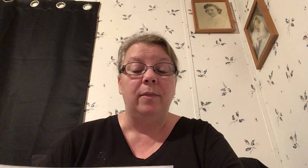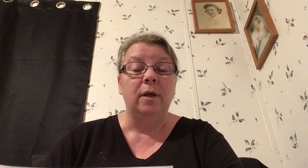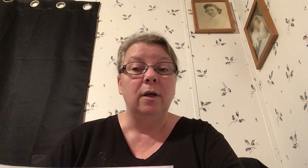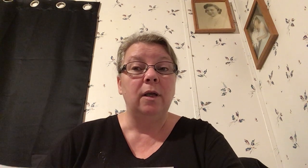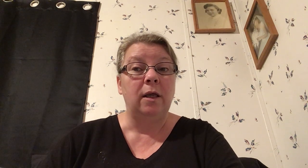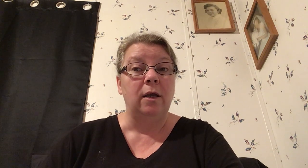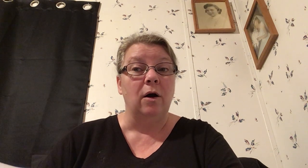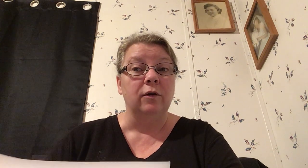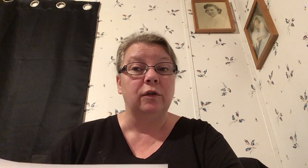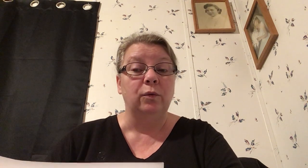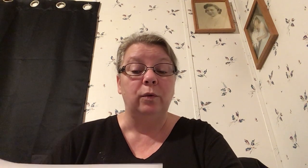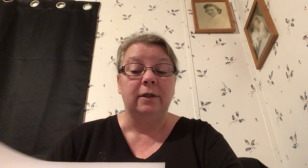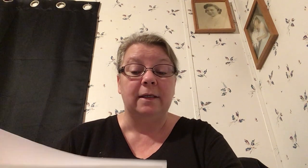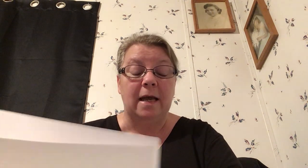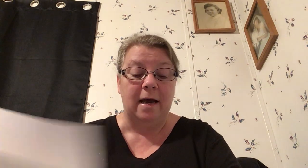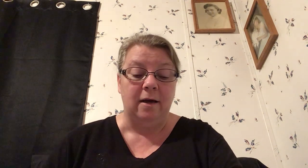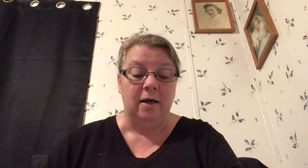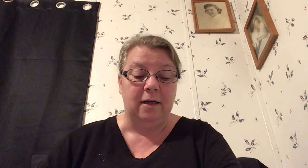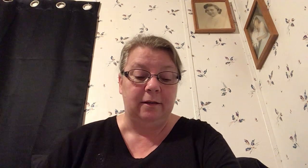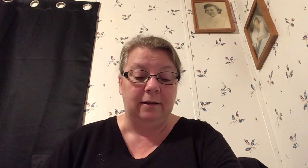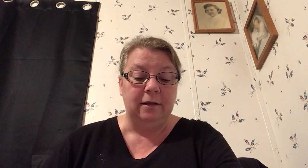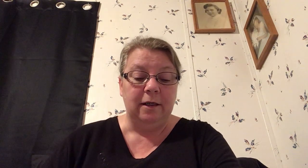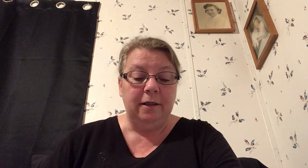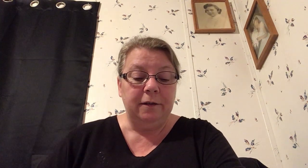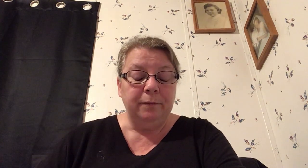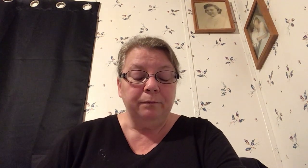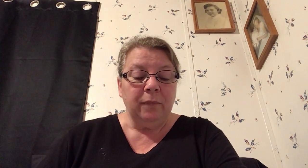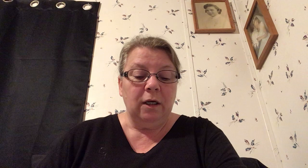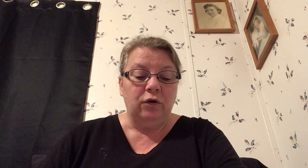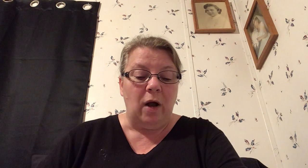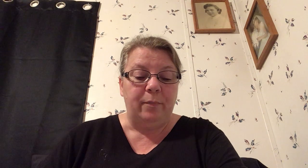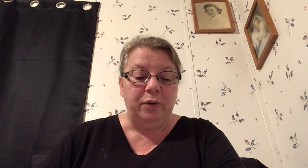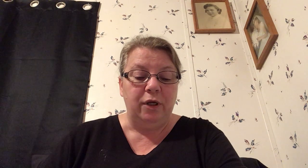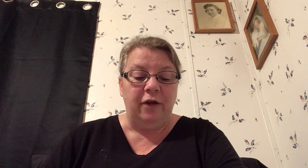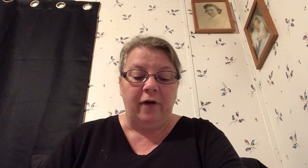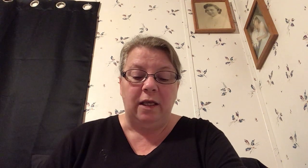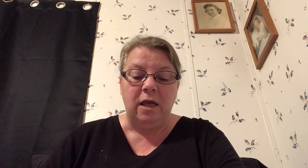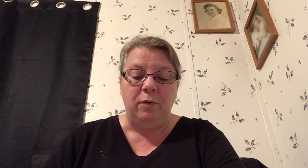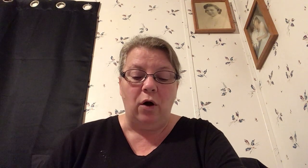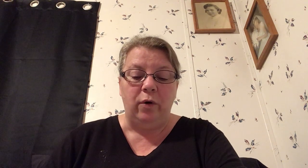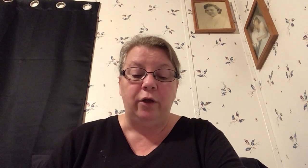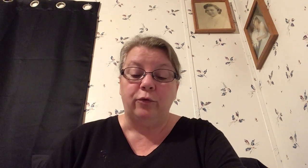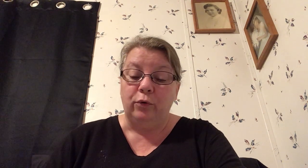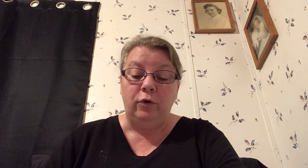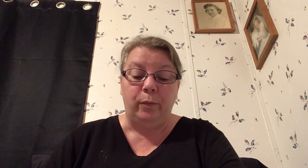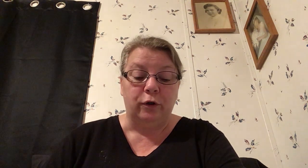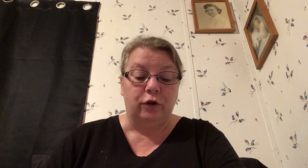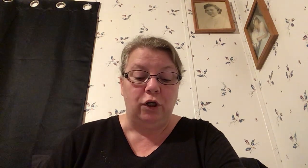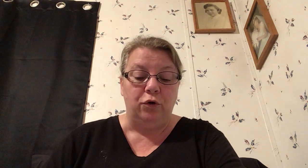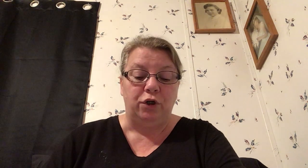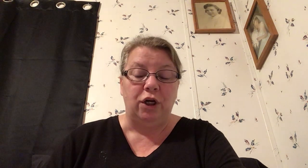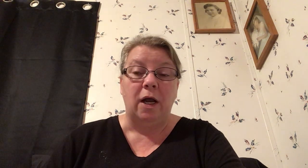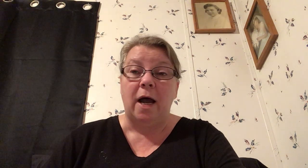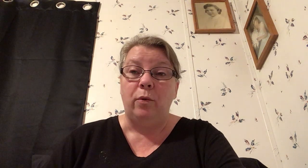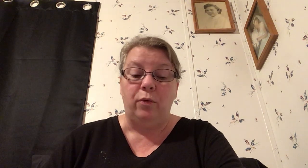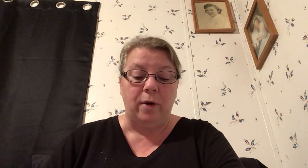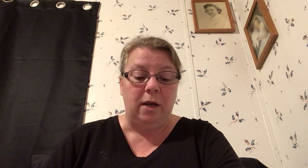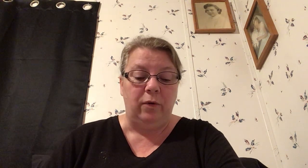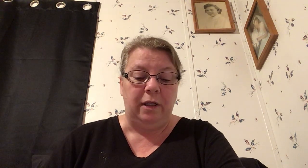he also will deny us so I put if I keep going through the persecution I will reign with